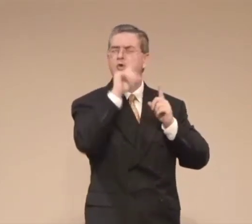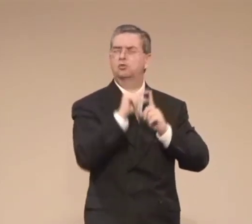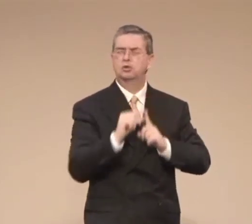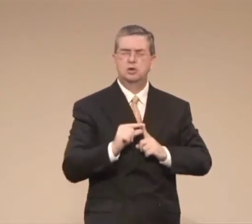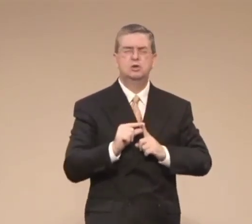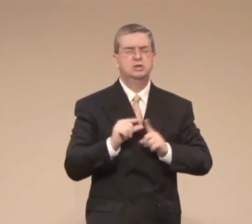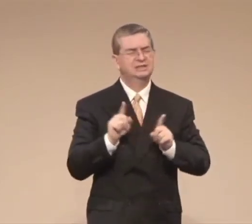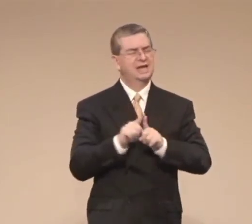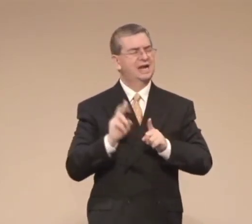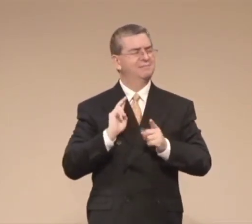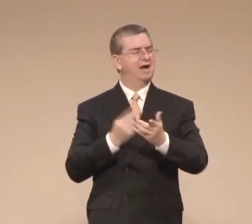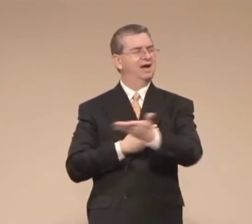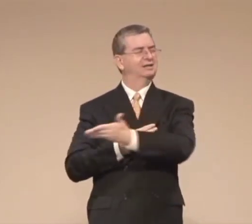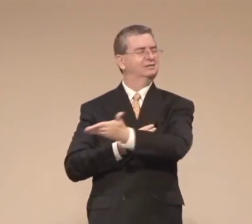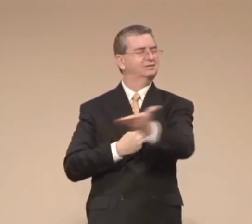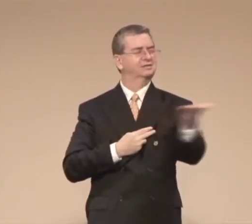please give us more wisdom